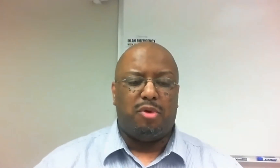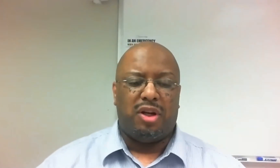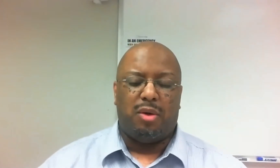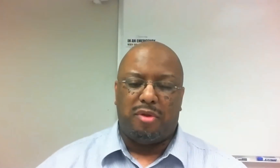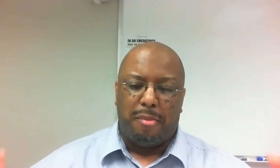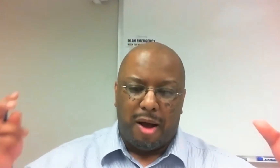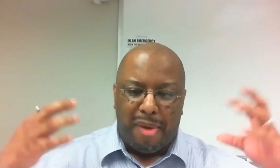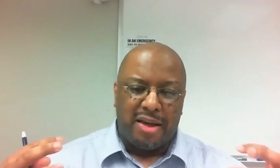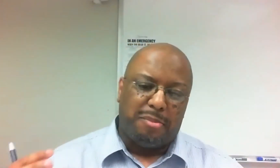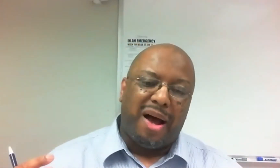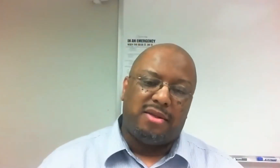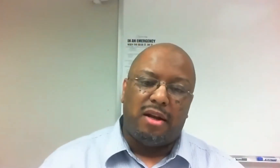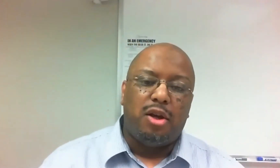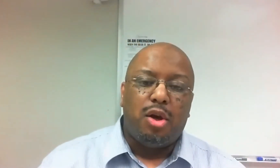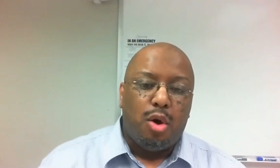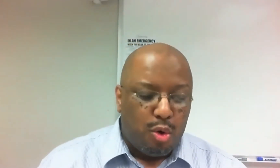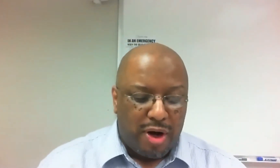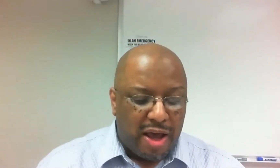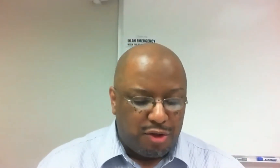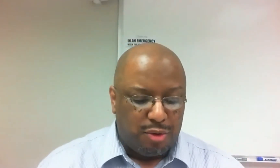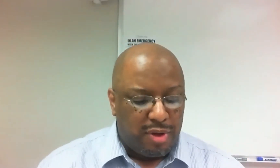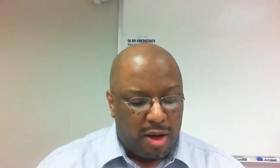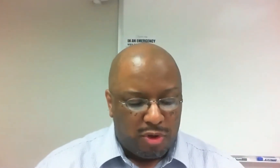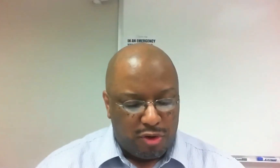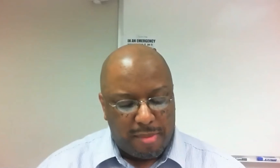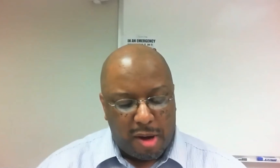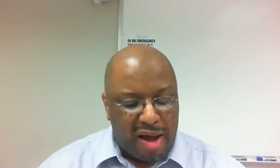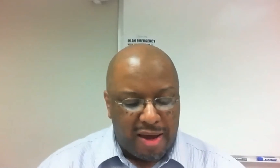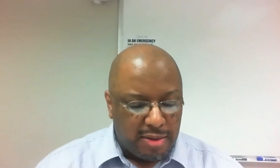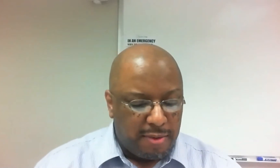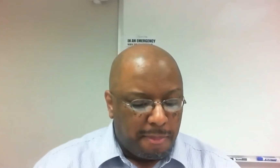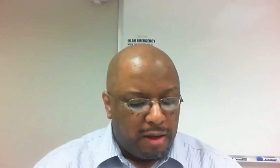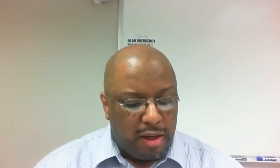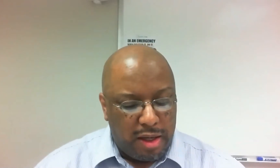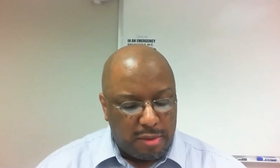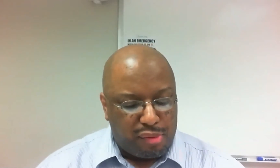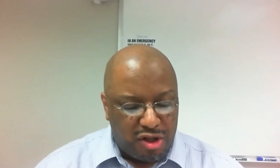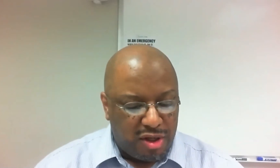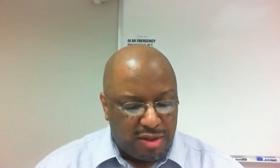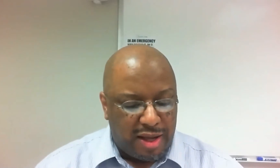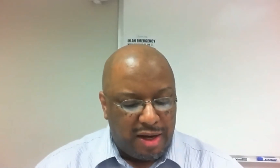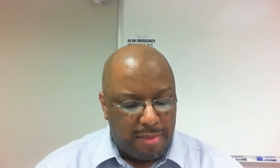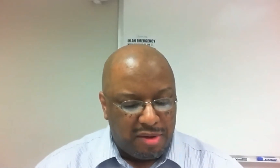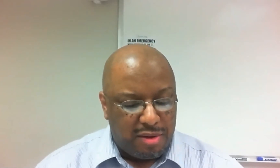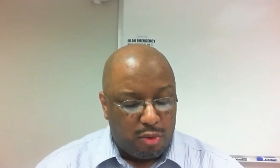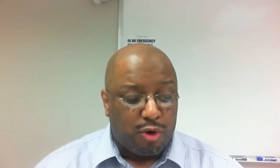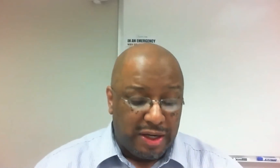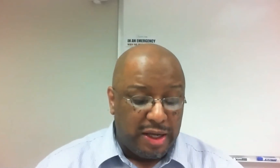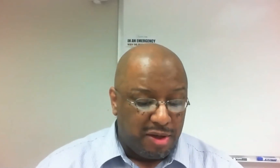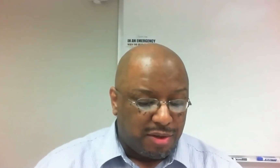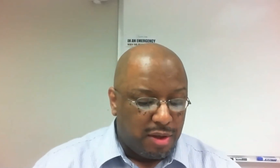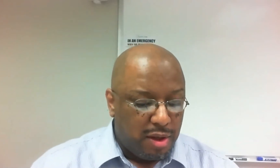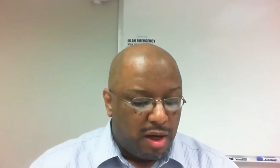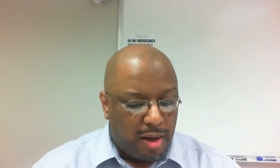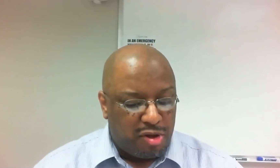into a community with a biased mindset or an attitude. Now, when you talk about bias, it's a prejudice that inhibits or